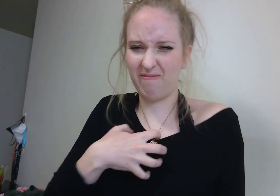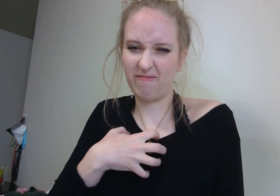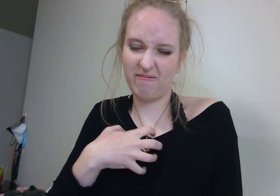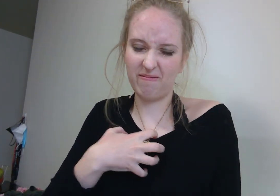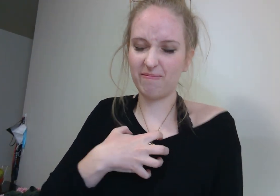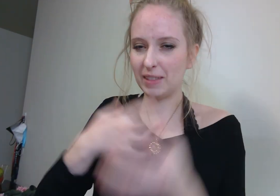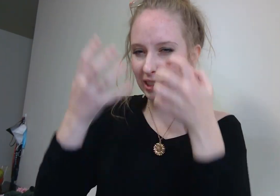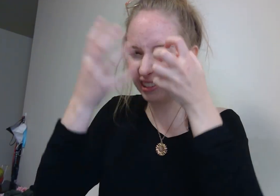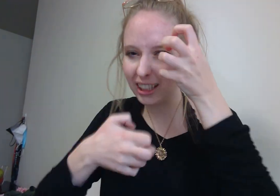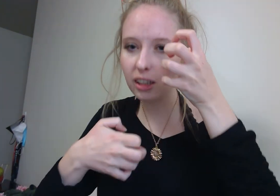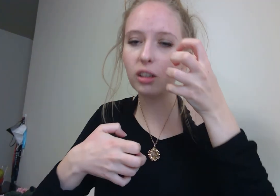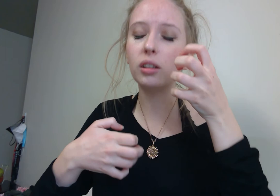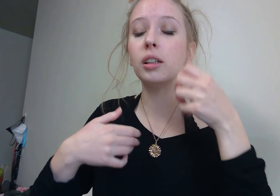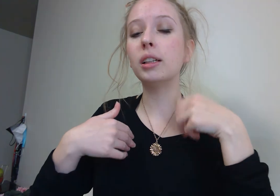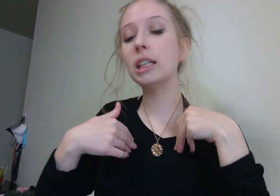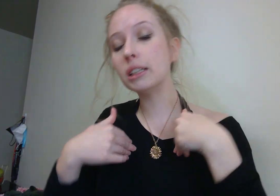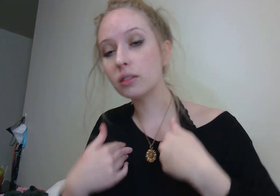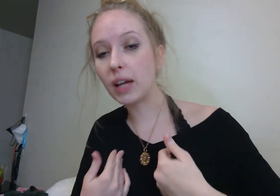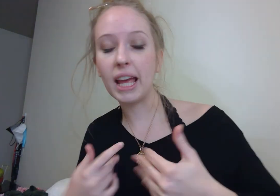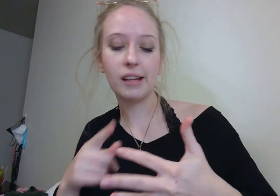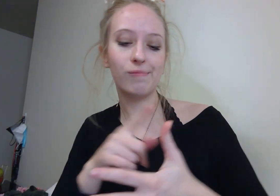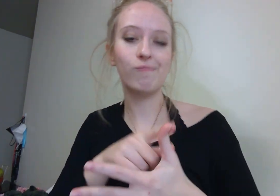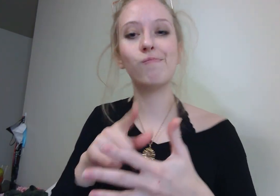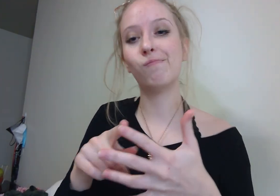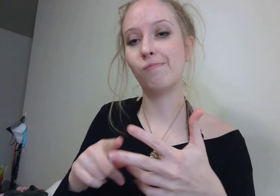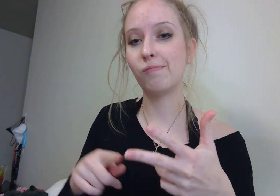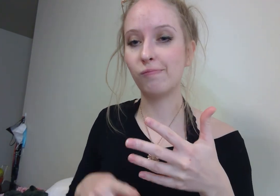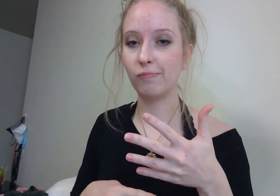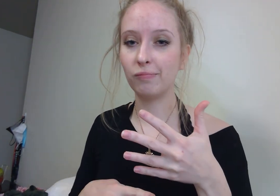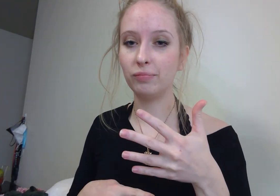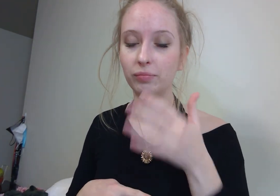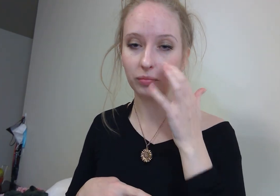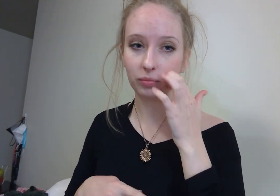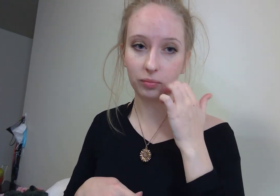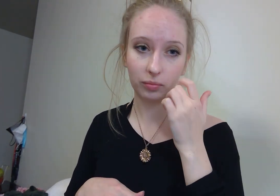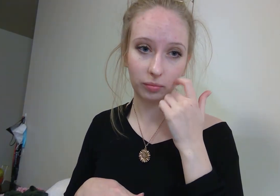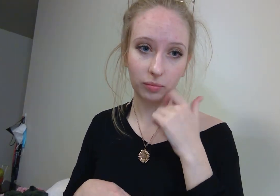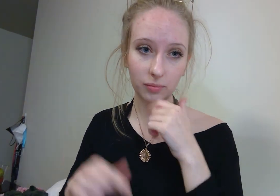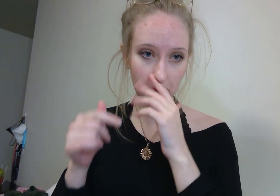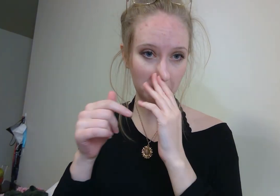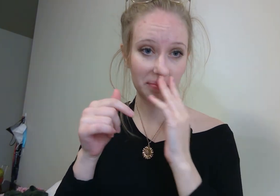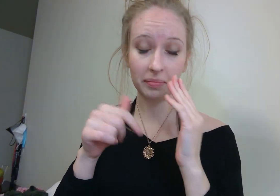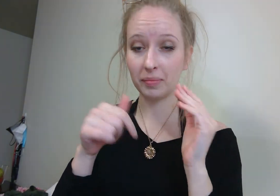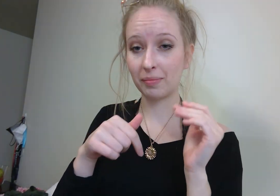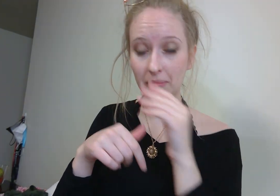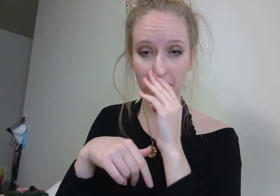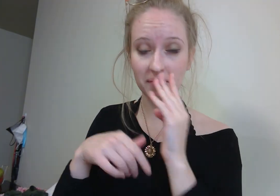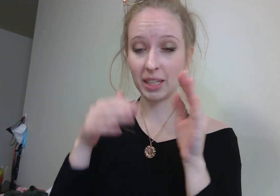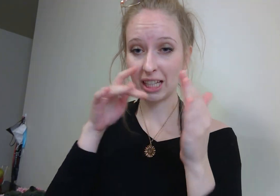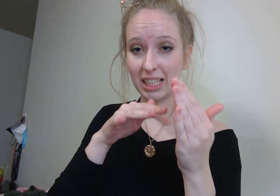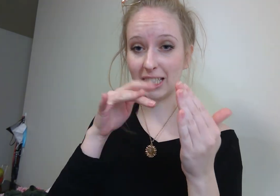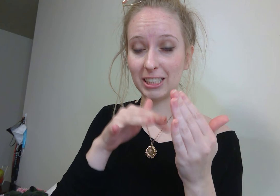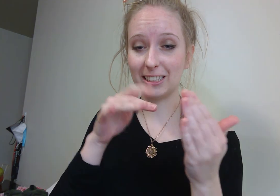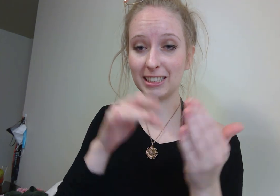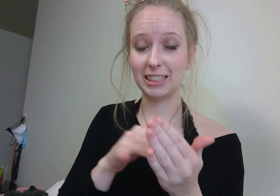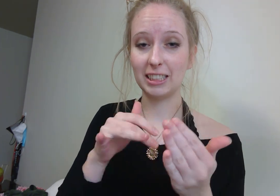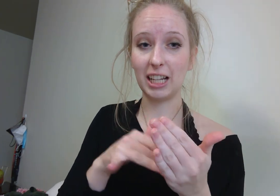as well. Psychoneuroimmunology studies relationships between psychological factors, especially